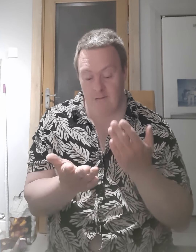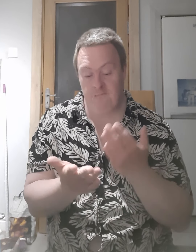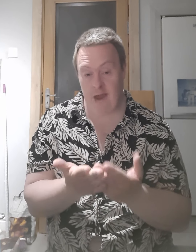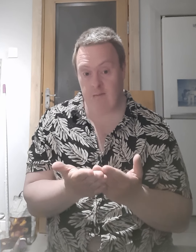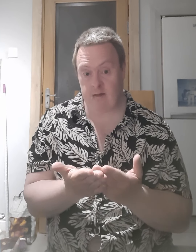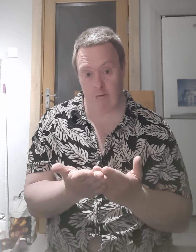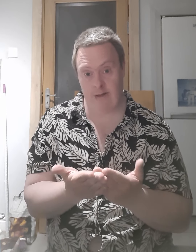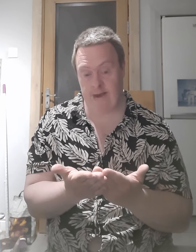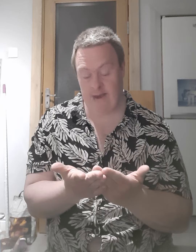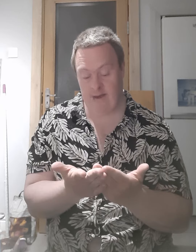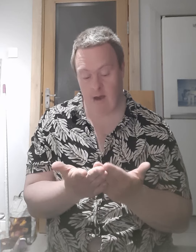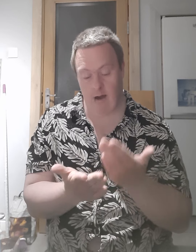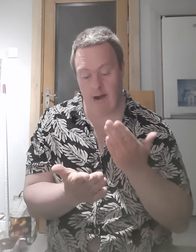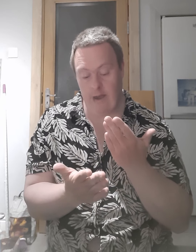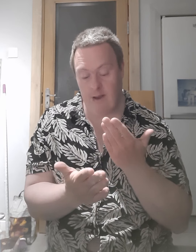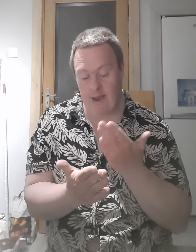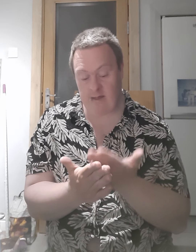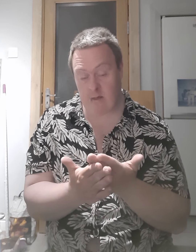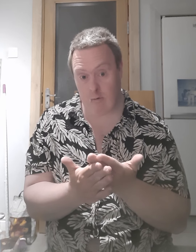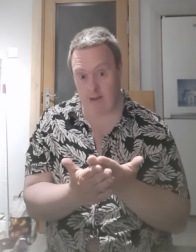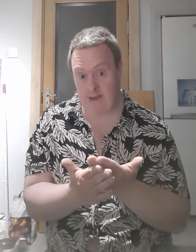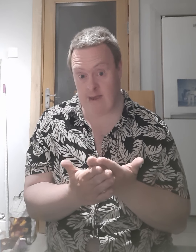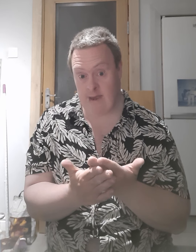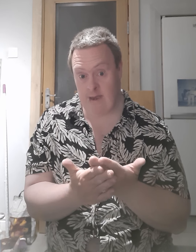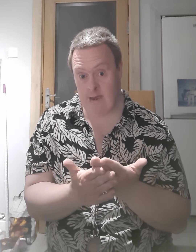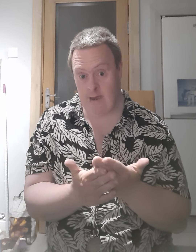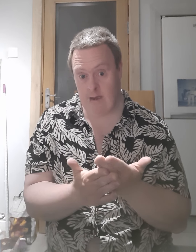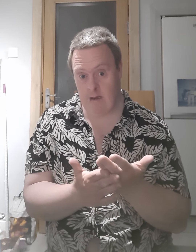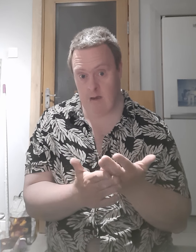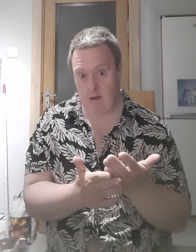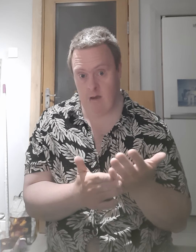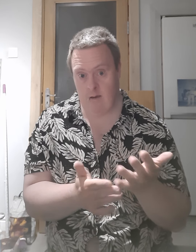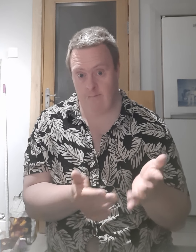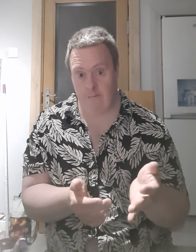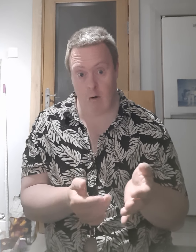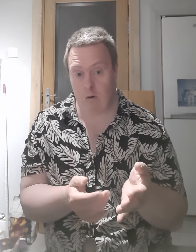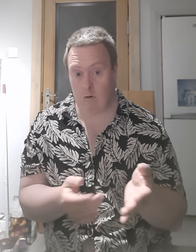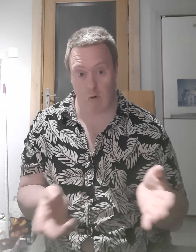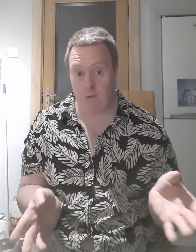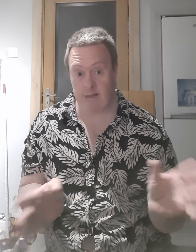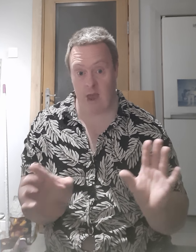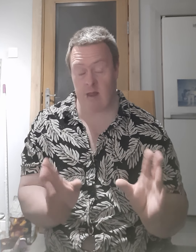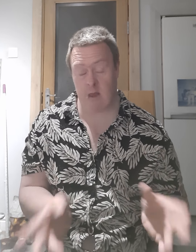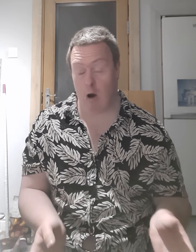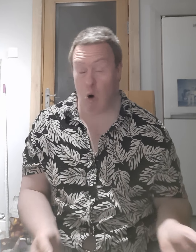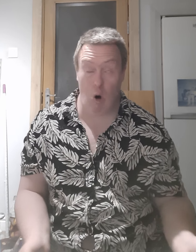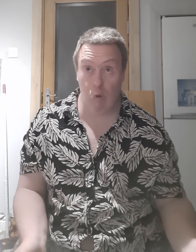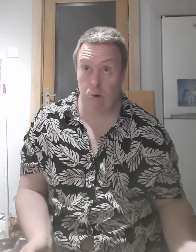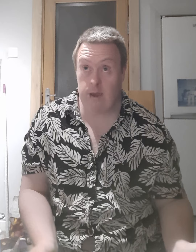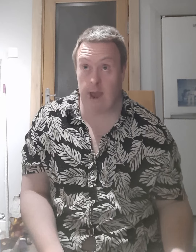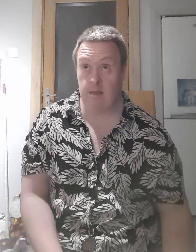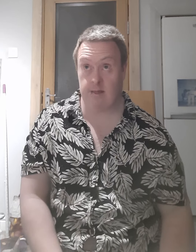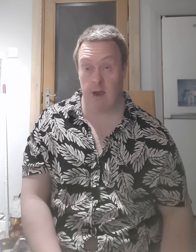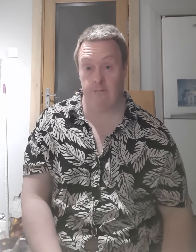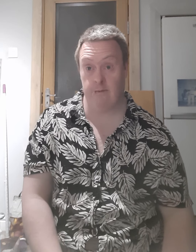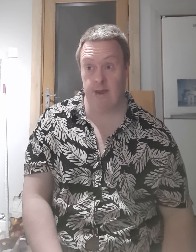am famous already I am a legend already for a couple days now all weekends now for me